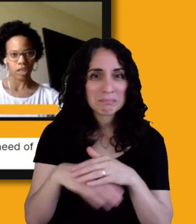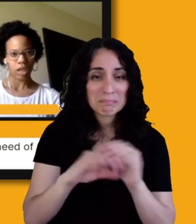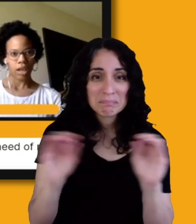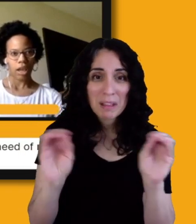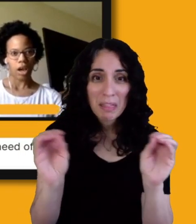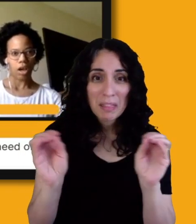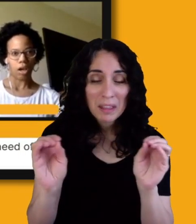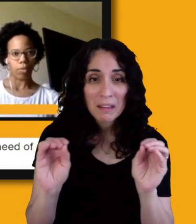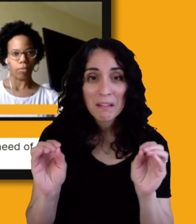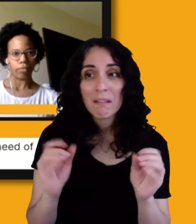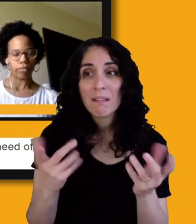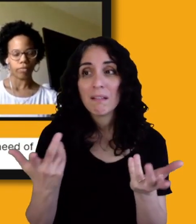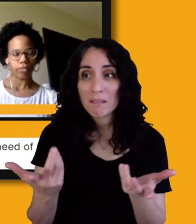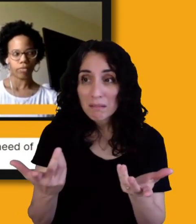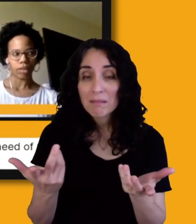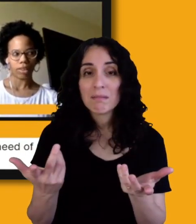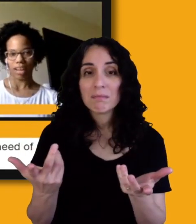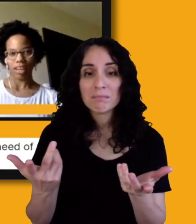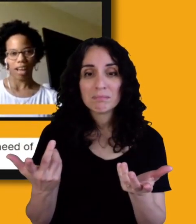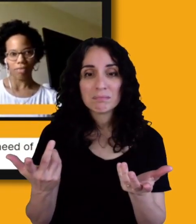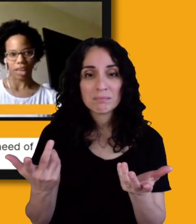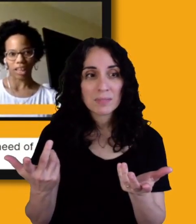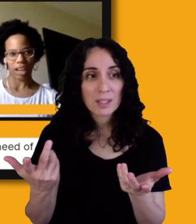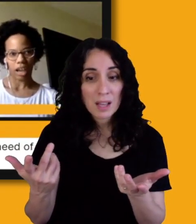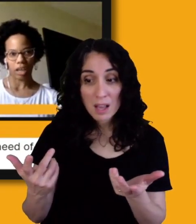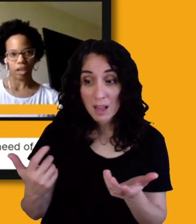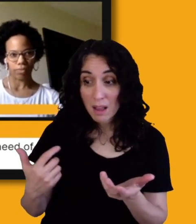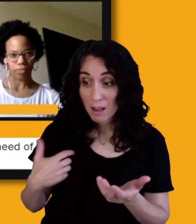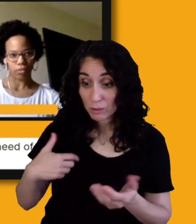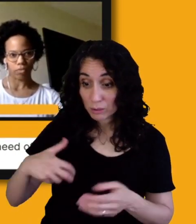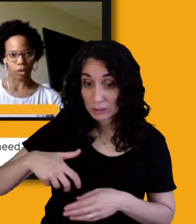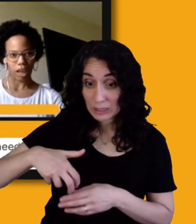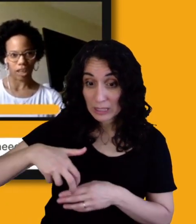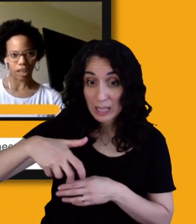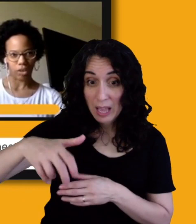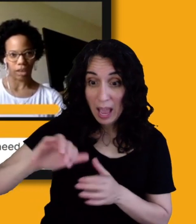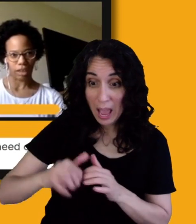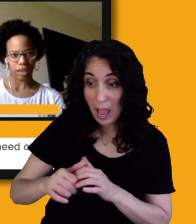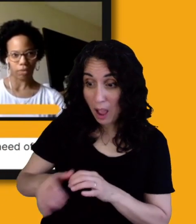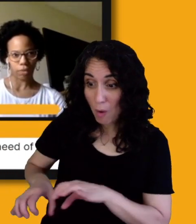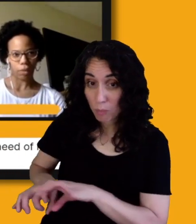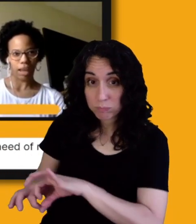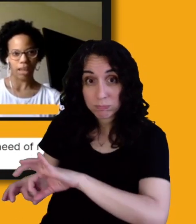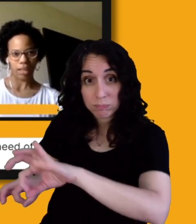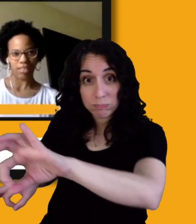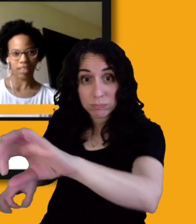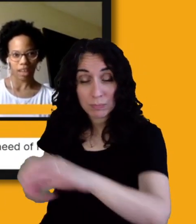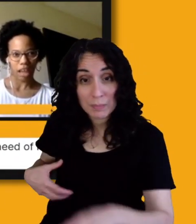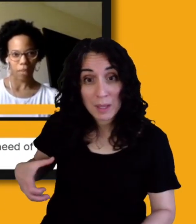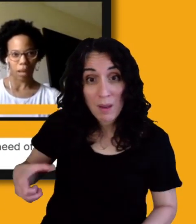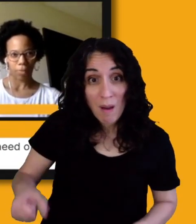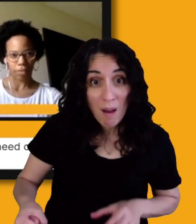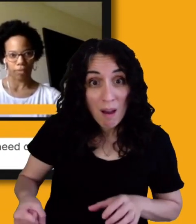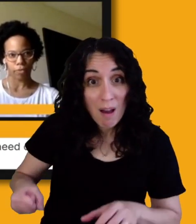um, they didn't have any kind of railing or anything for me to at least climb up before